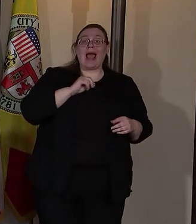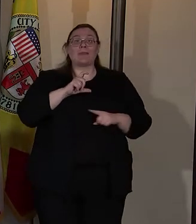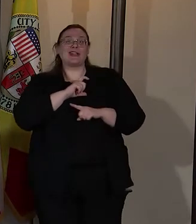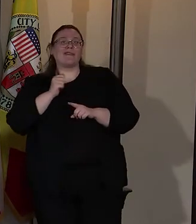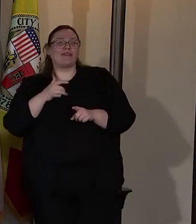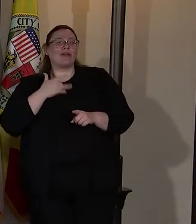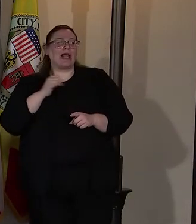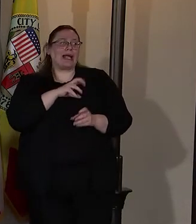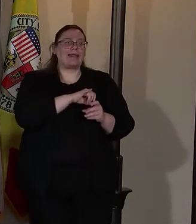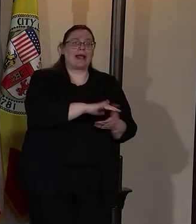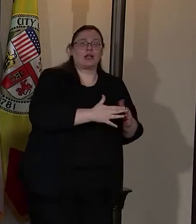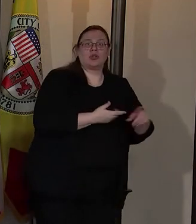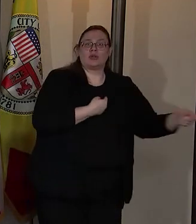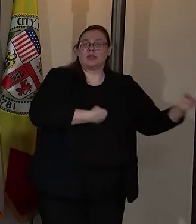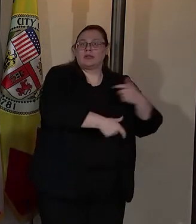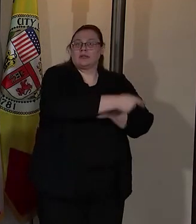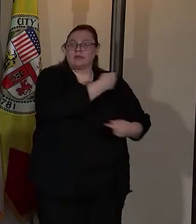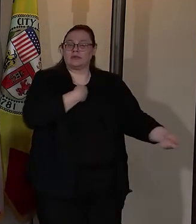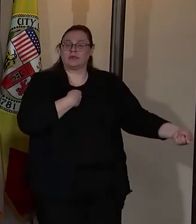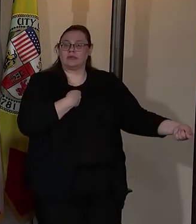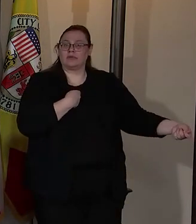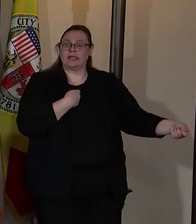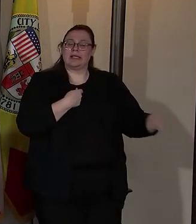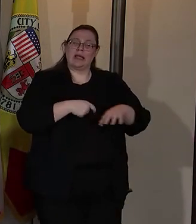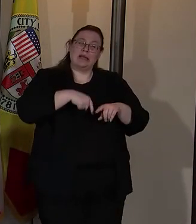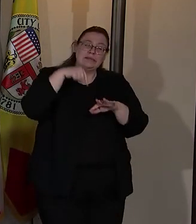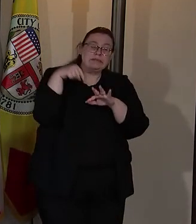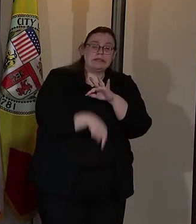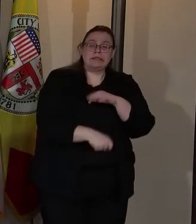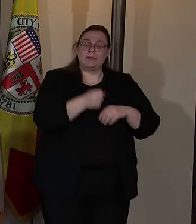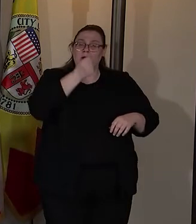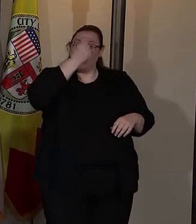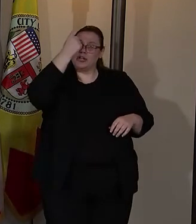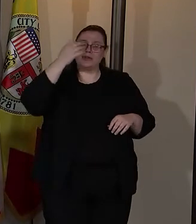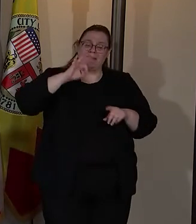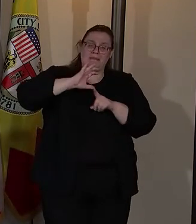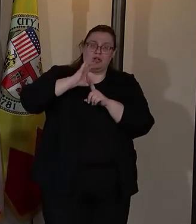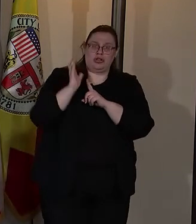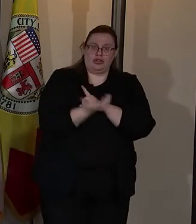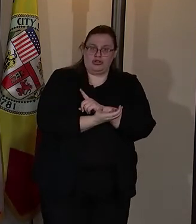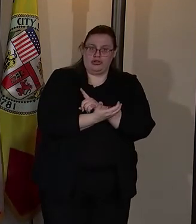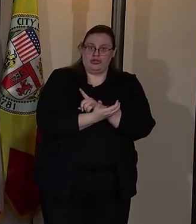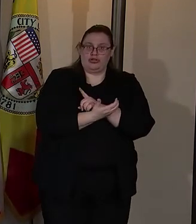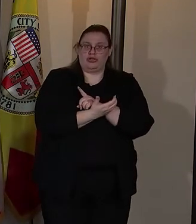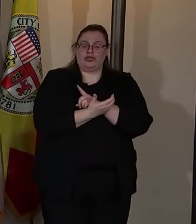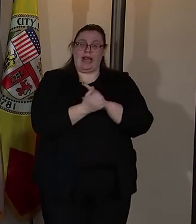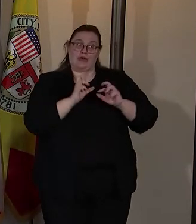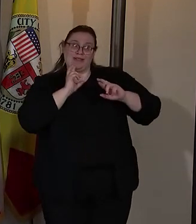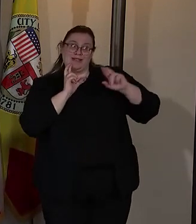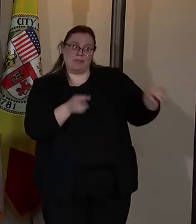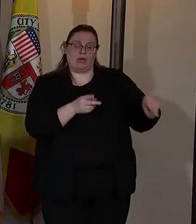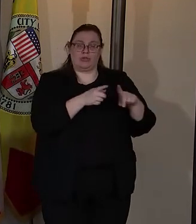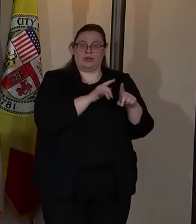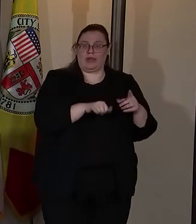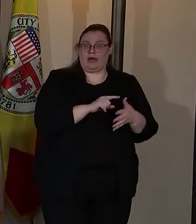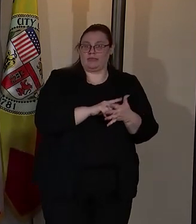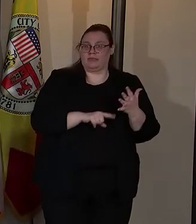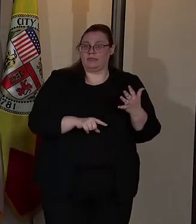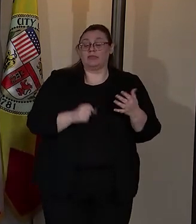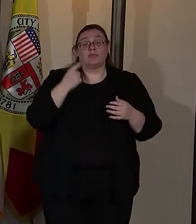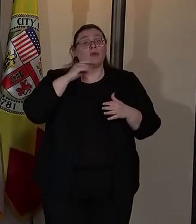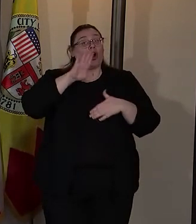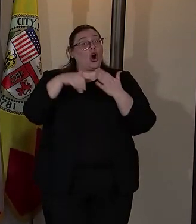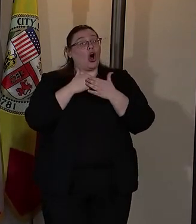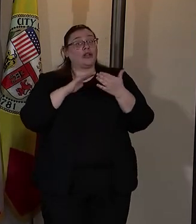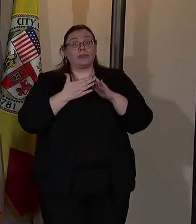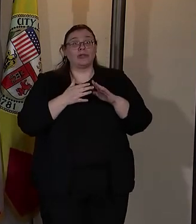It's that deep, embedded understandings of culture and then responding to it because every community